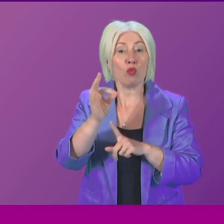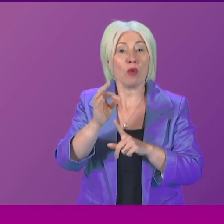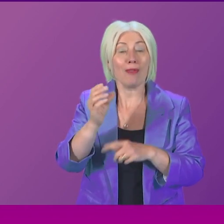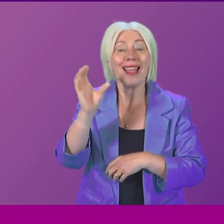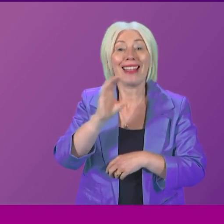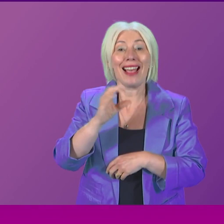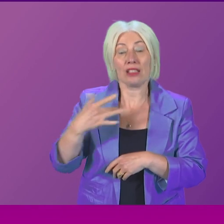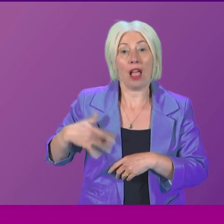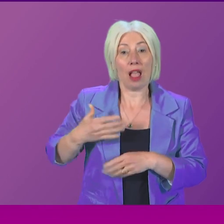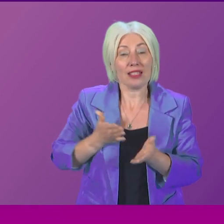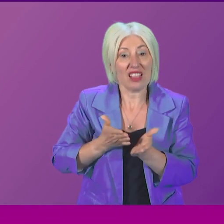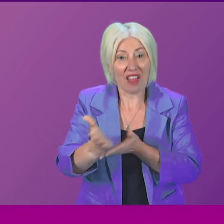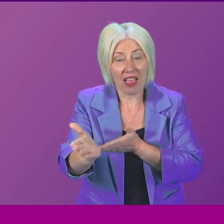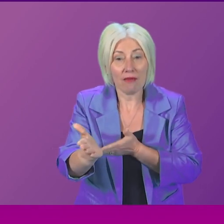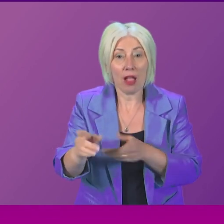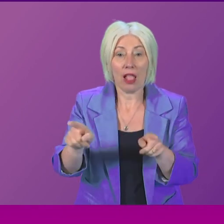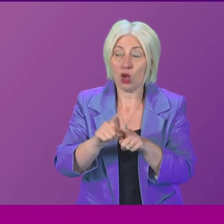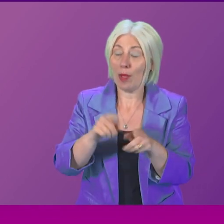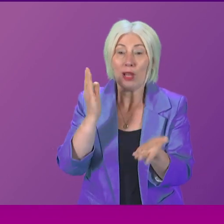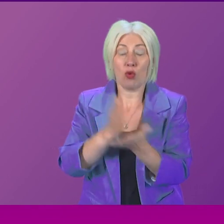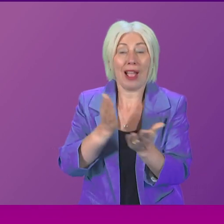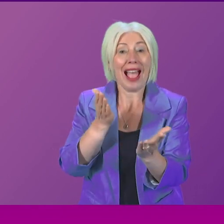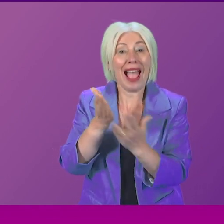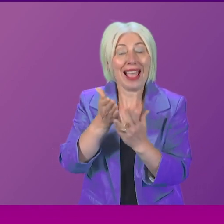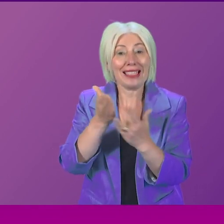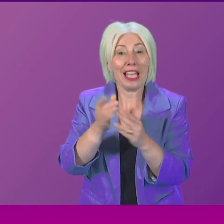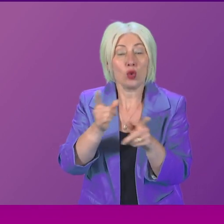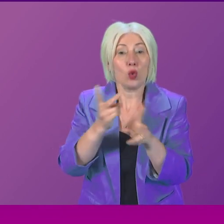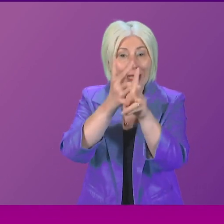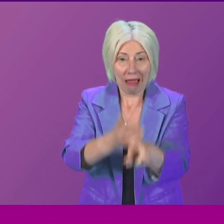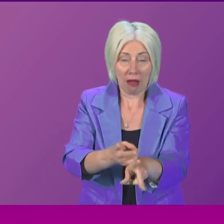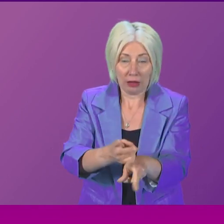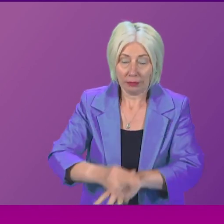and providing excellent, equitable access to care.